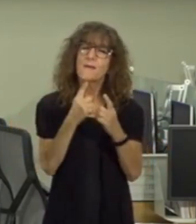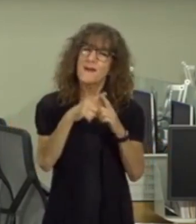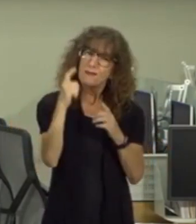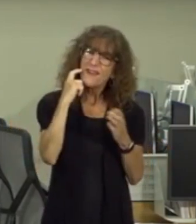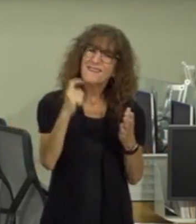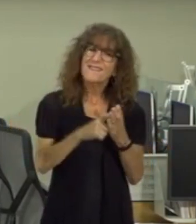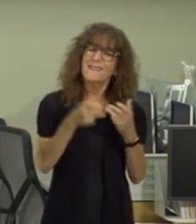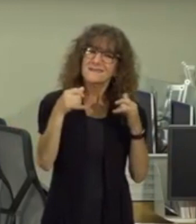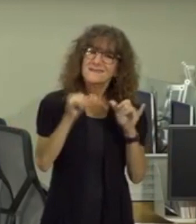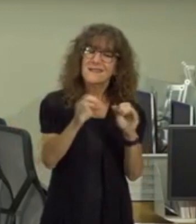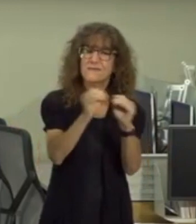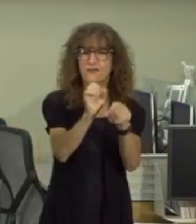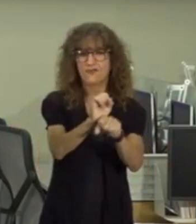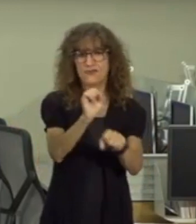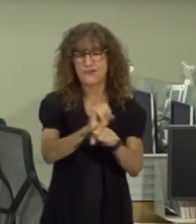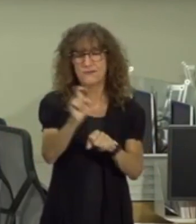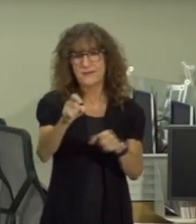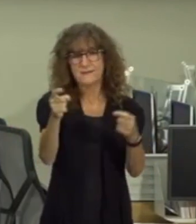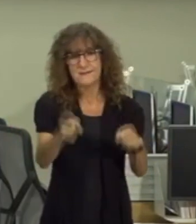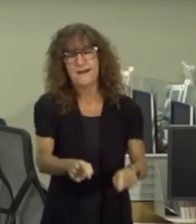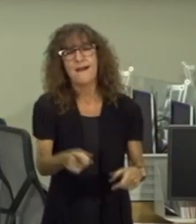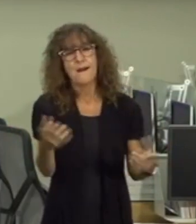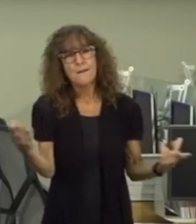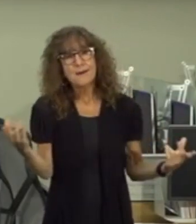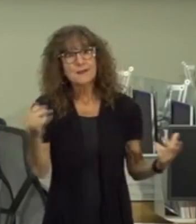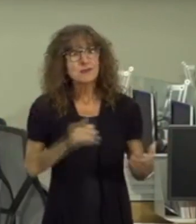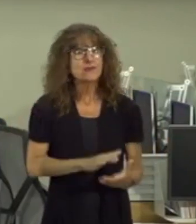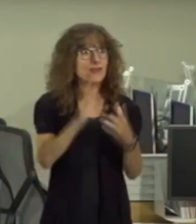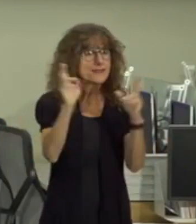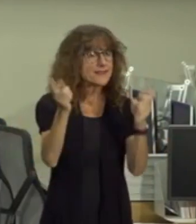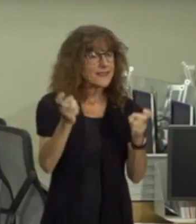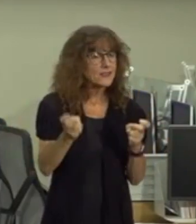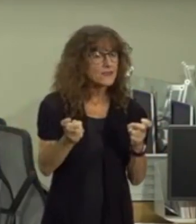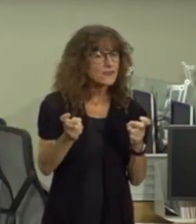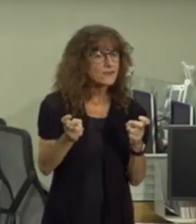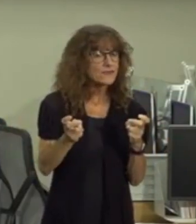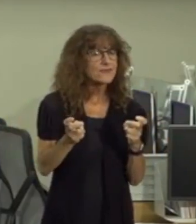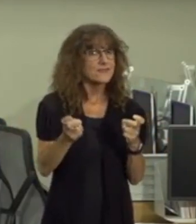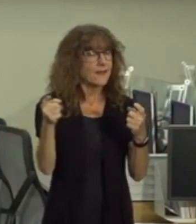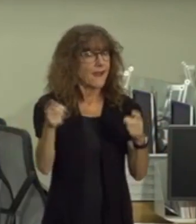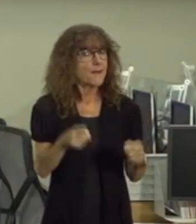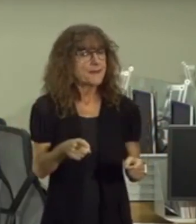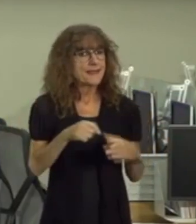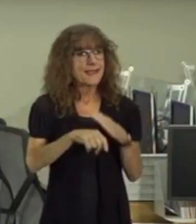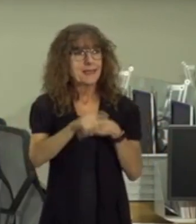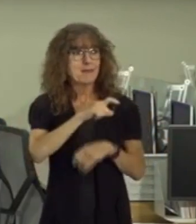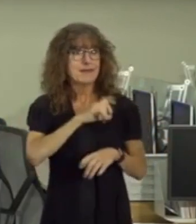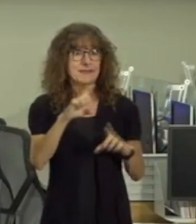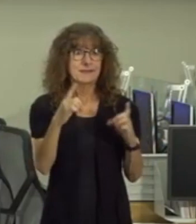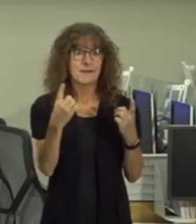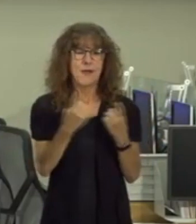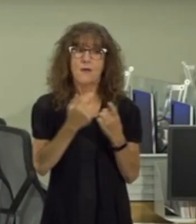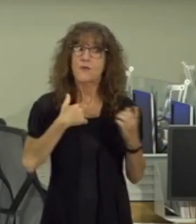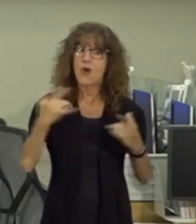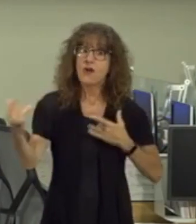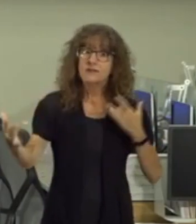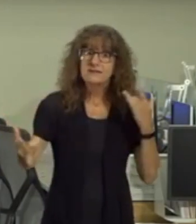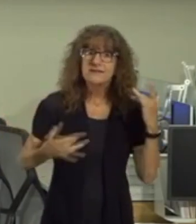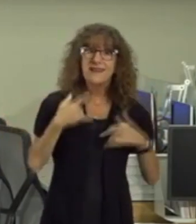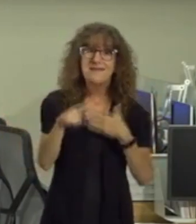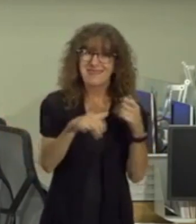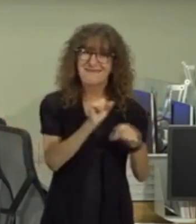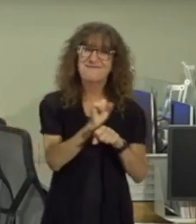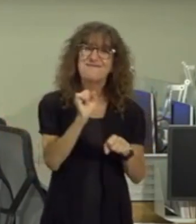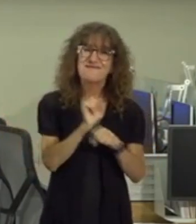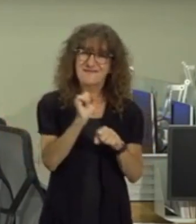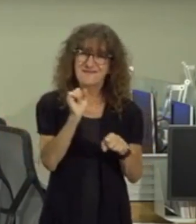recognize that there is still more work to be done and to address the issues that are present in our police department and i want you to know we are excited about that